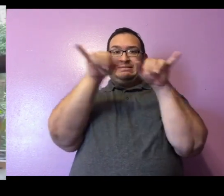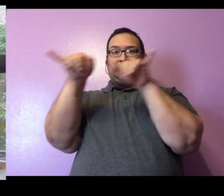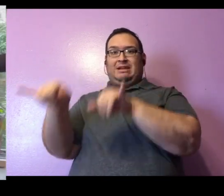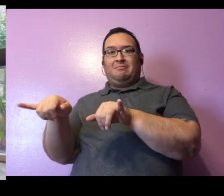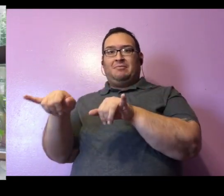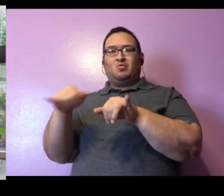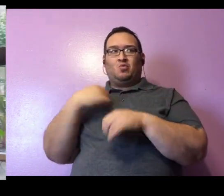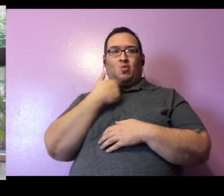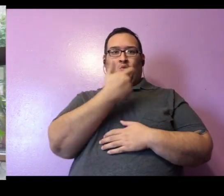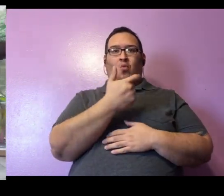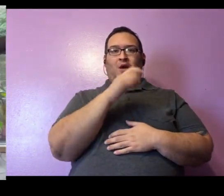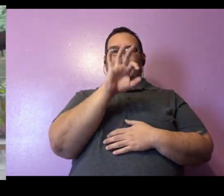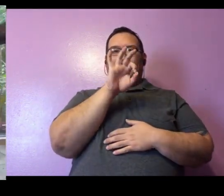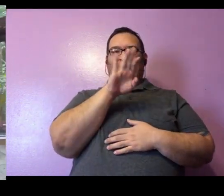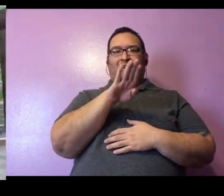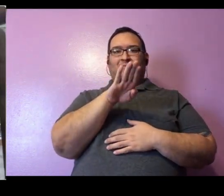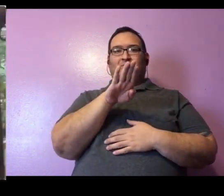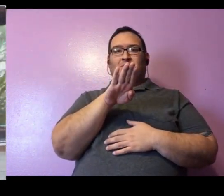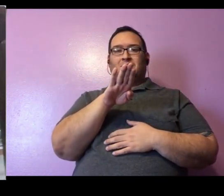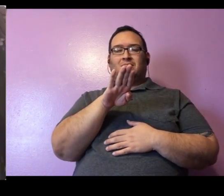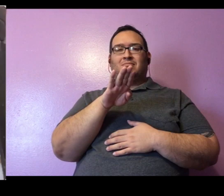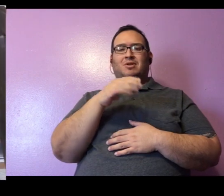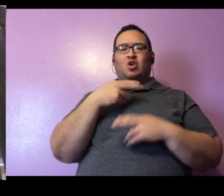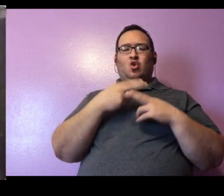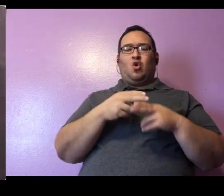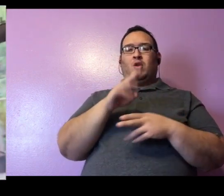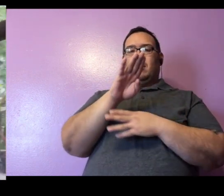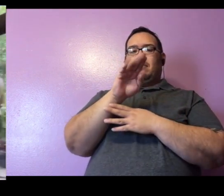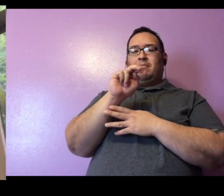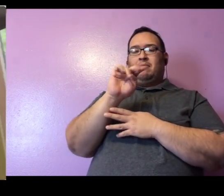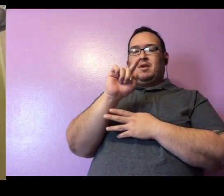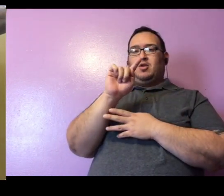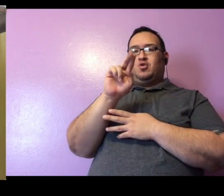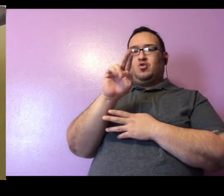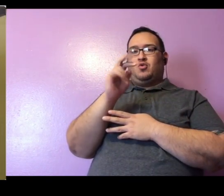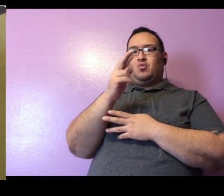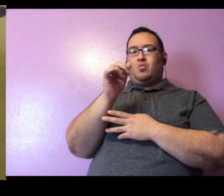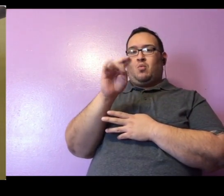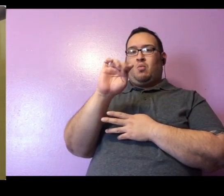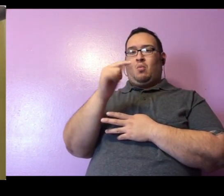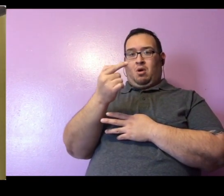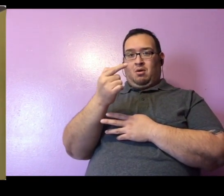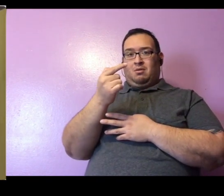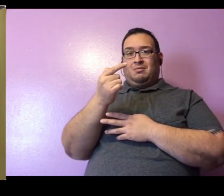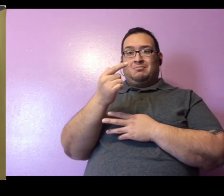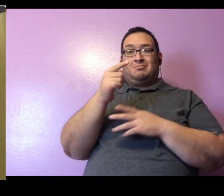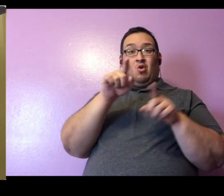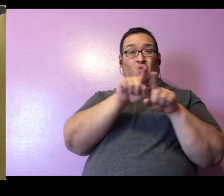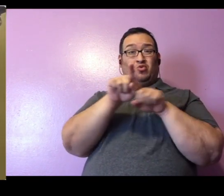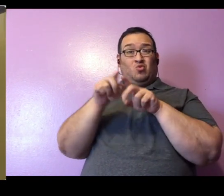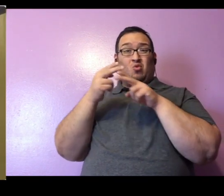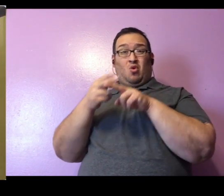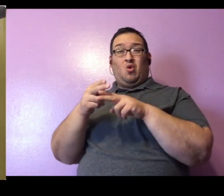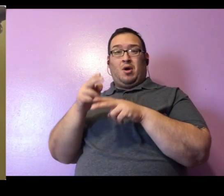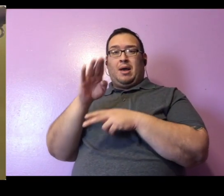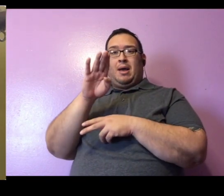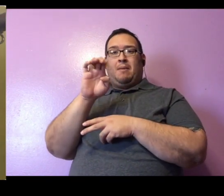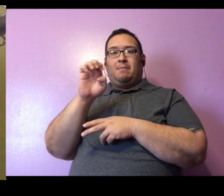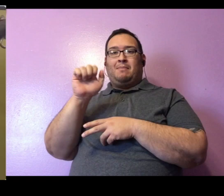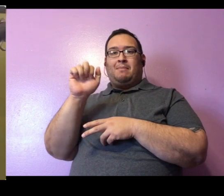experience happens. She is known as a binthrob as well as a bearcat. And we've actually had her since she